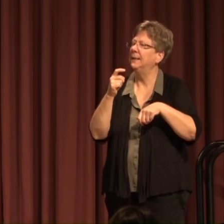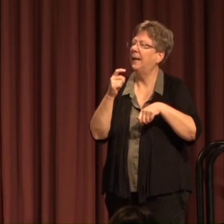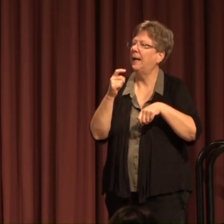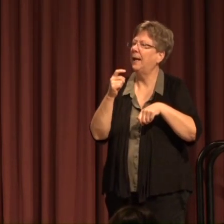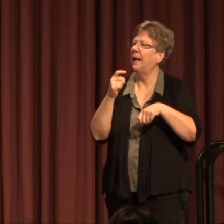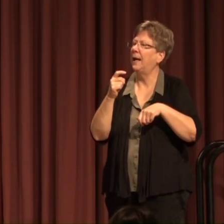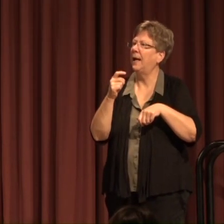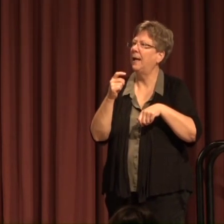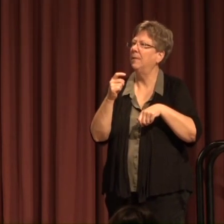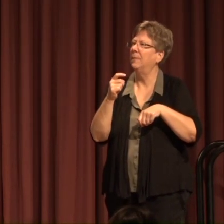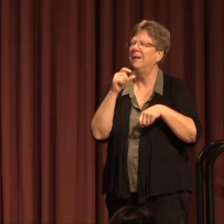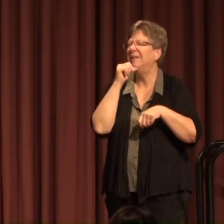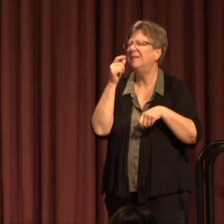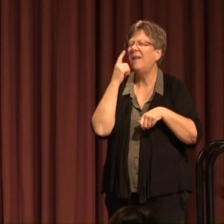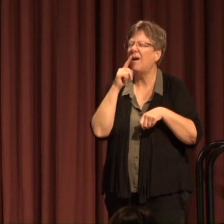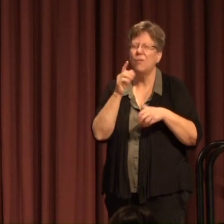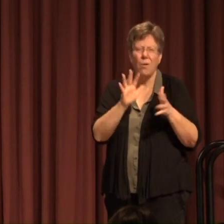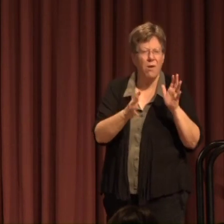Not for coddling